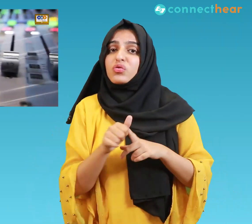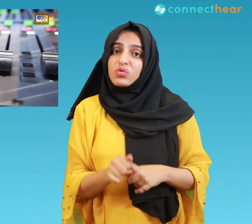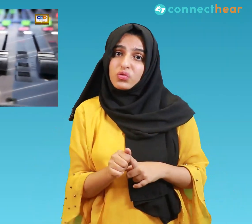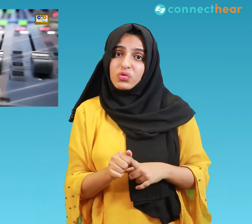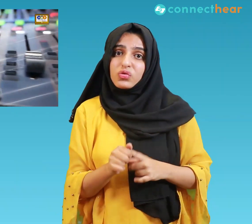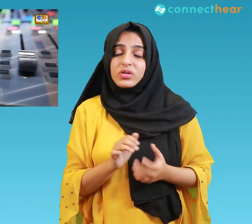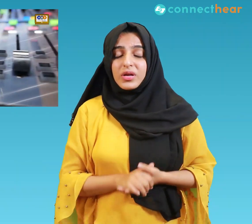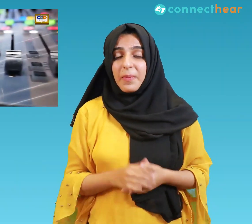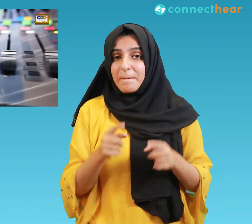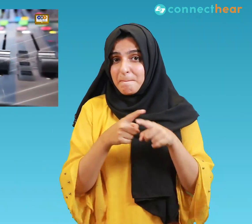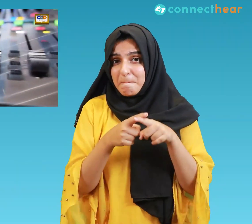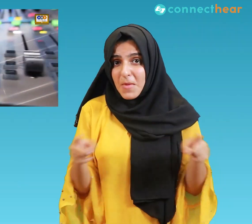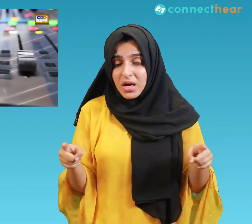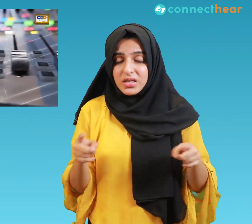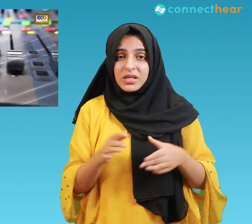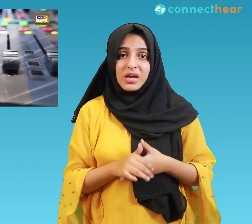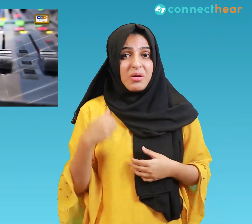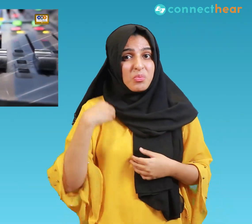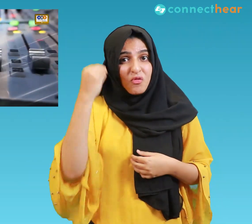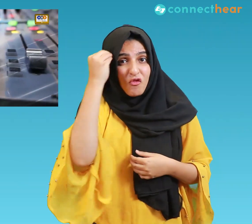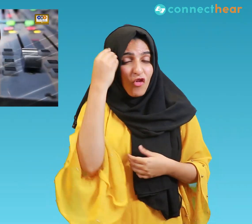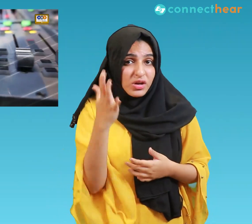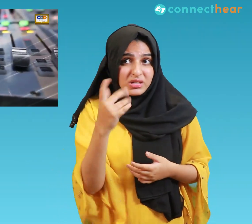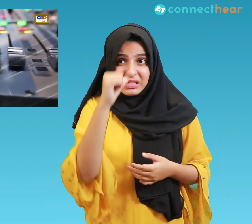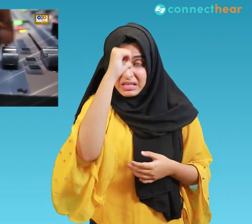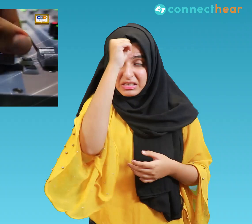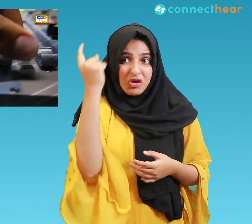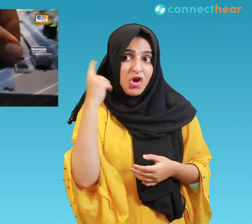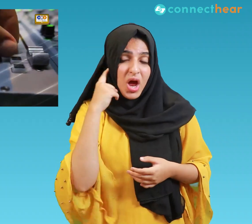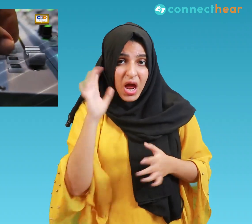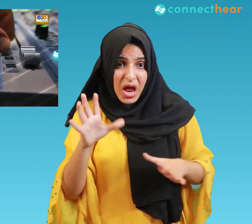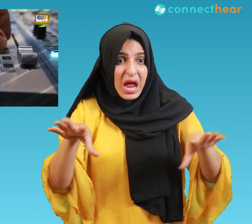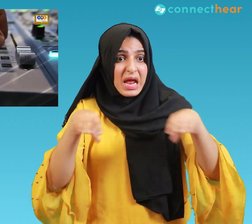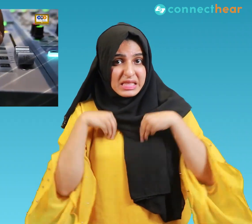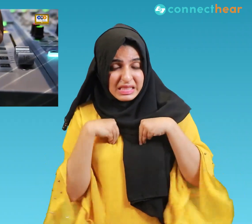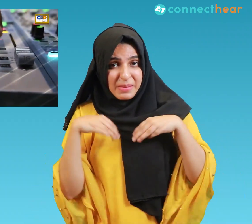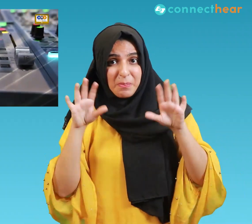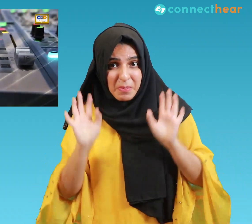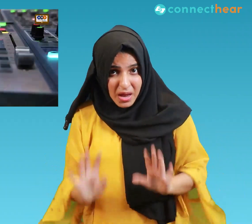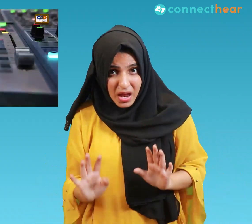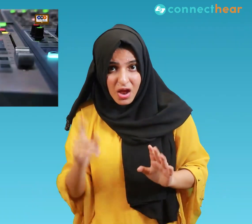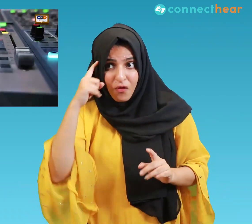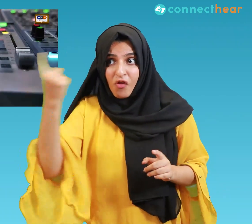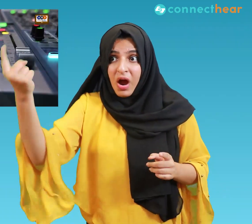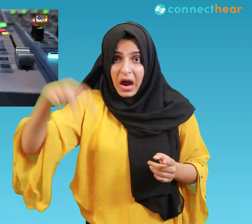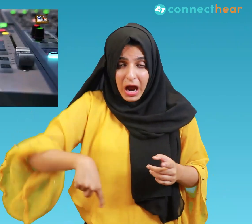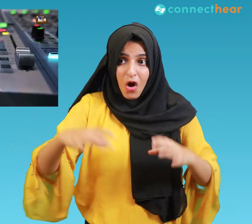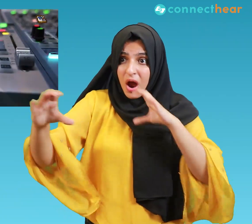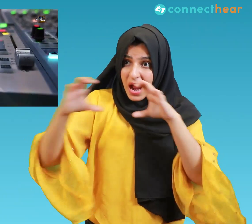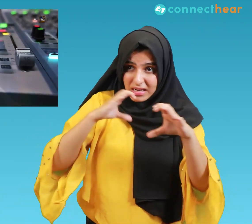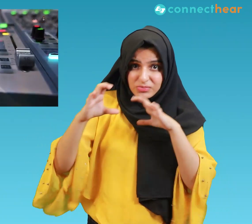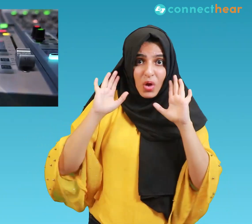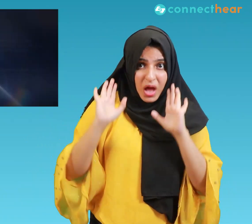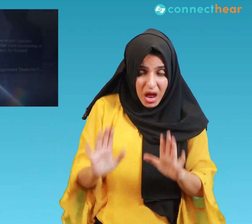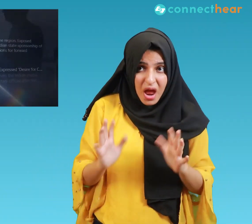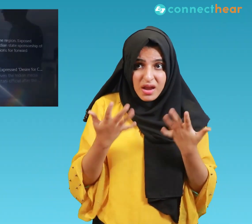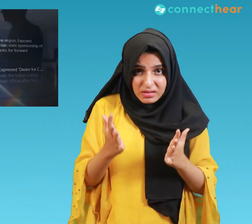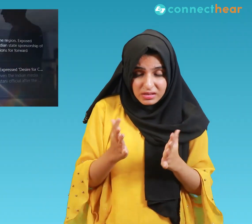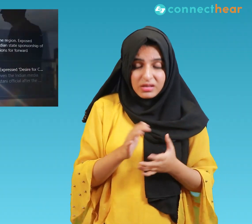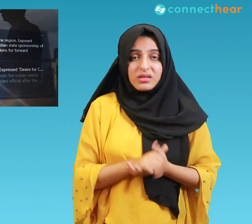but we don't know if India would listen or even if India would come on to the table to talk. However, if they are giving these kind of